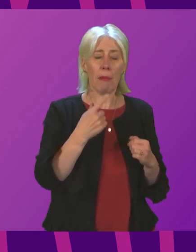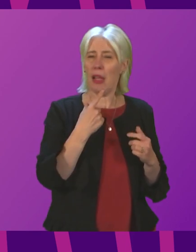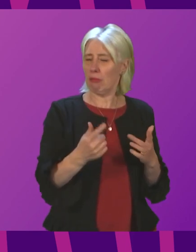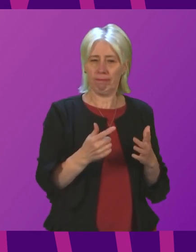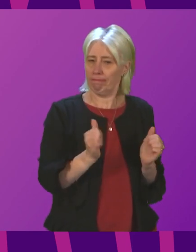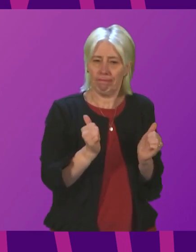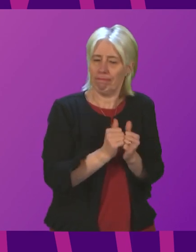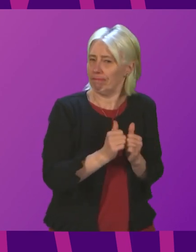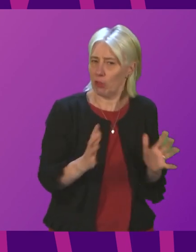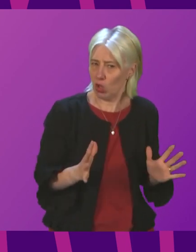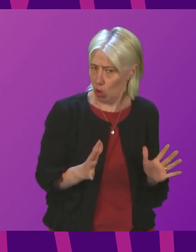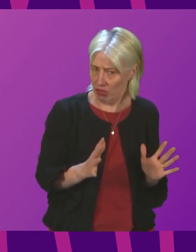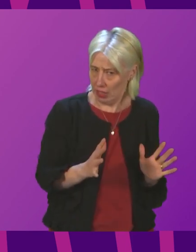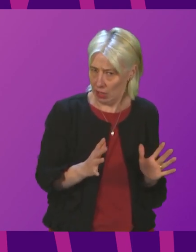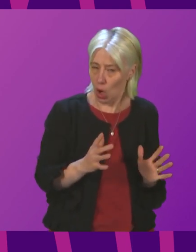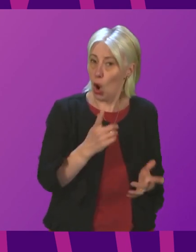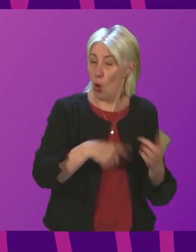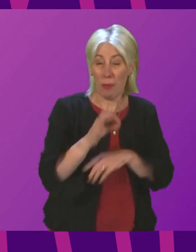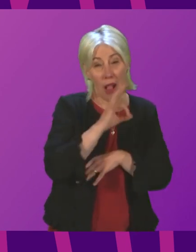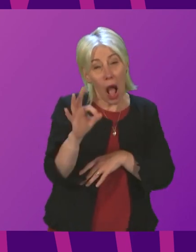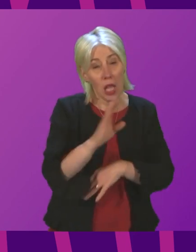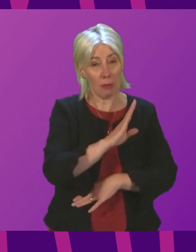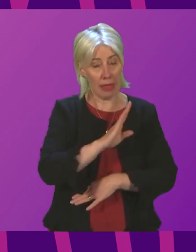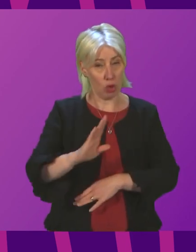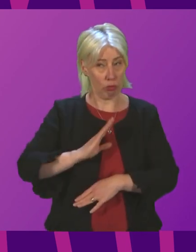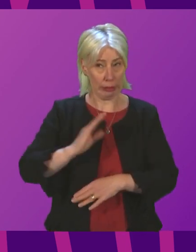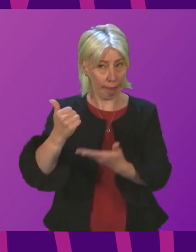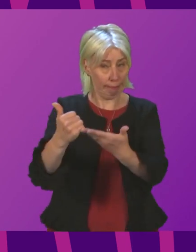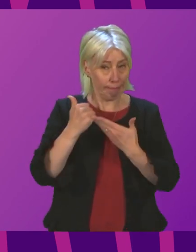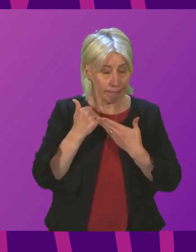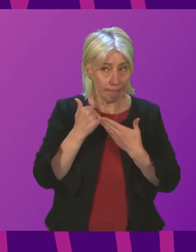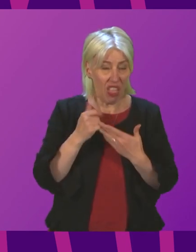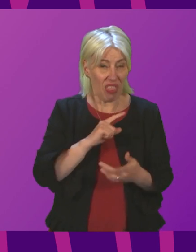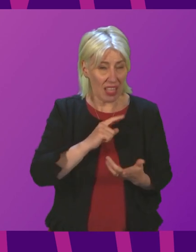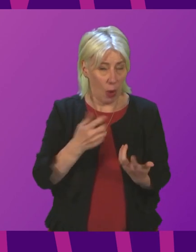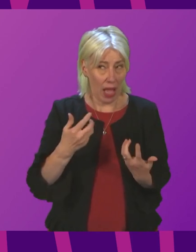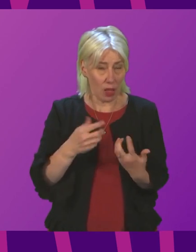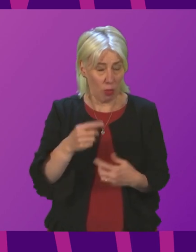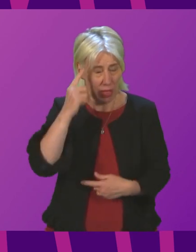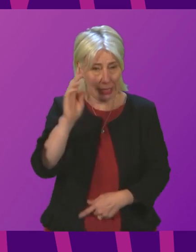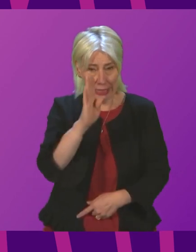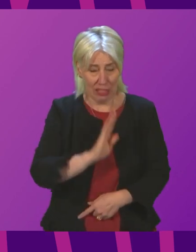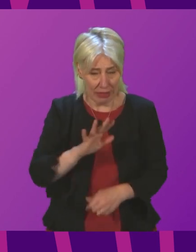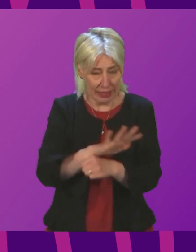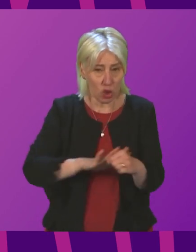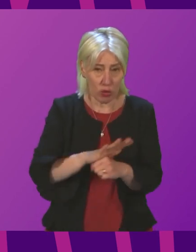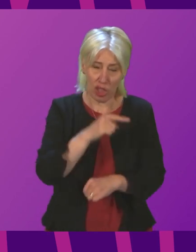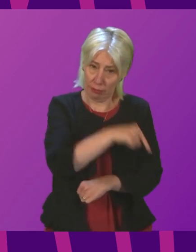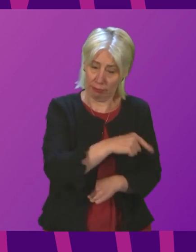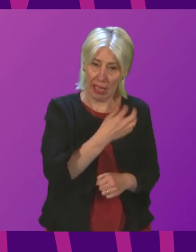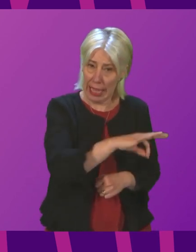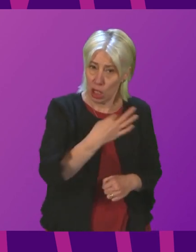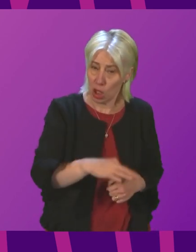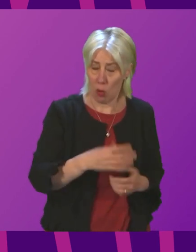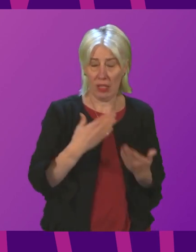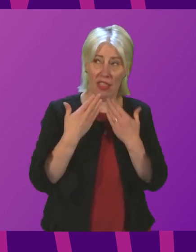fact that we, of course, requested military assistance is a demonstration of the fact of how seriously we took the situation in NHS Lanarkshire. And I want to thank